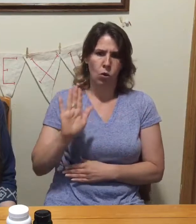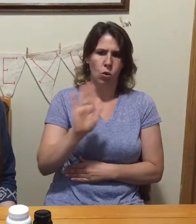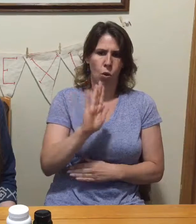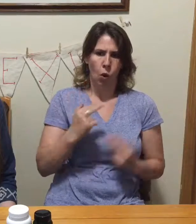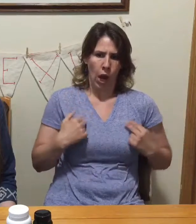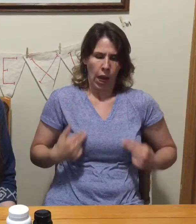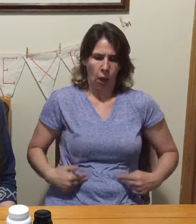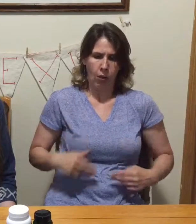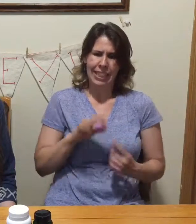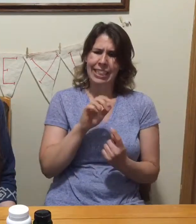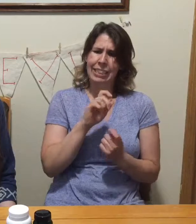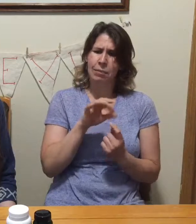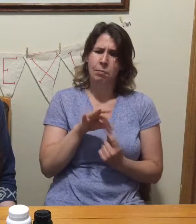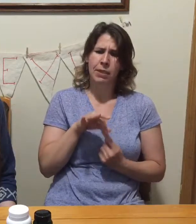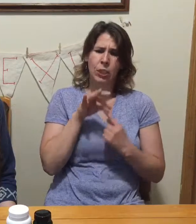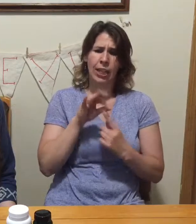especially your digestive system.